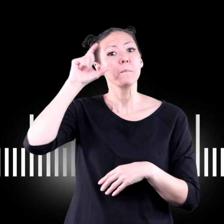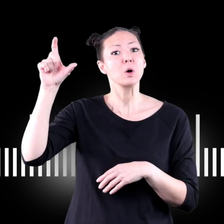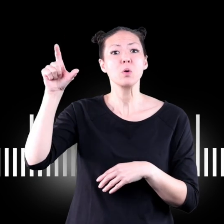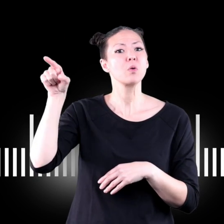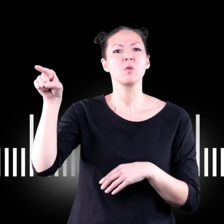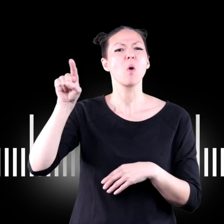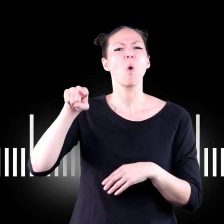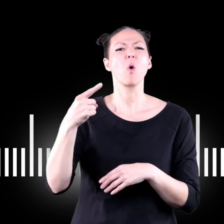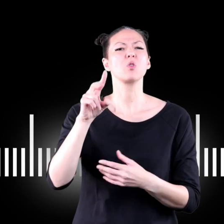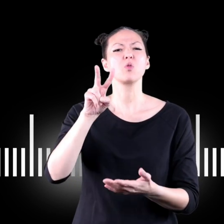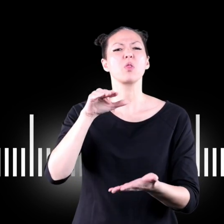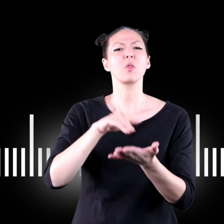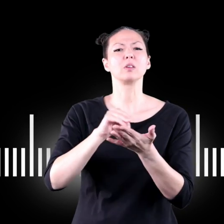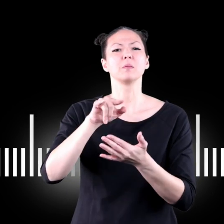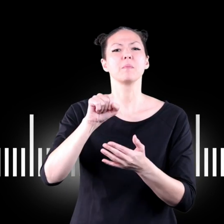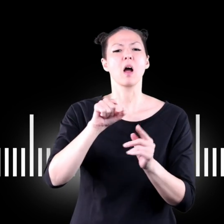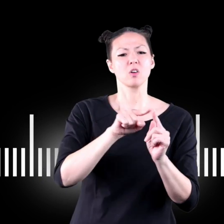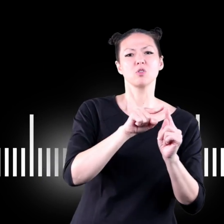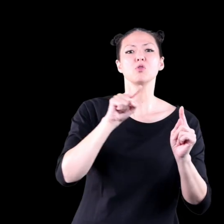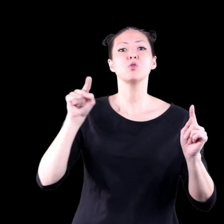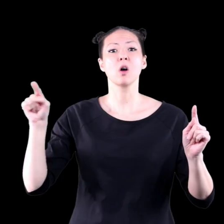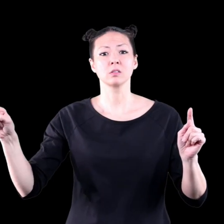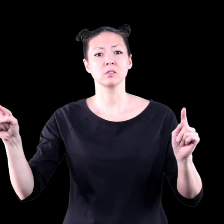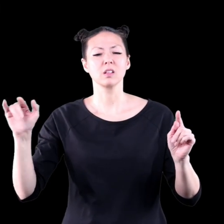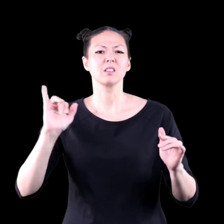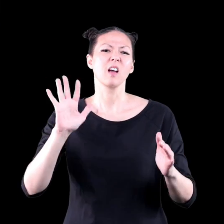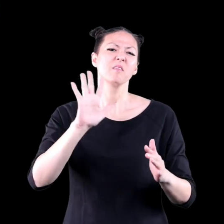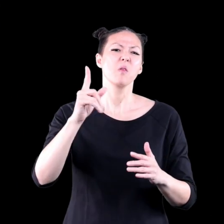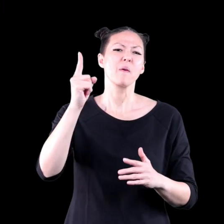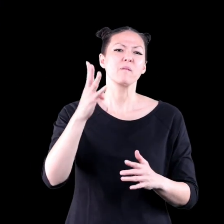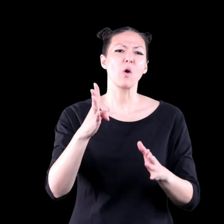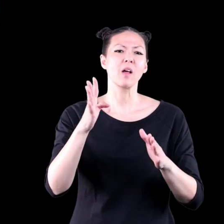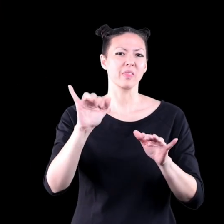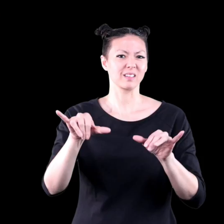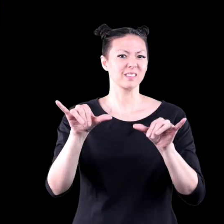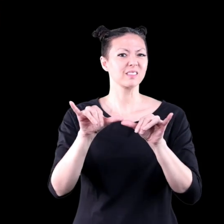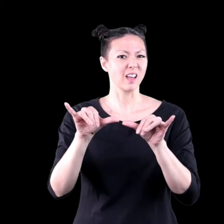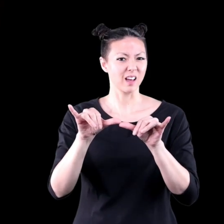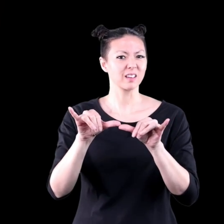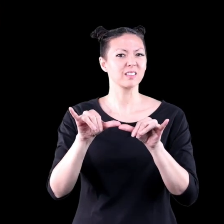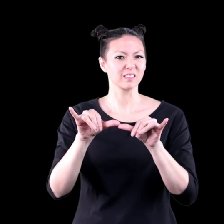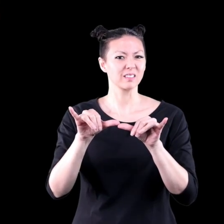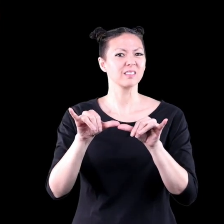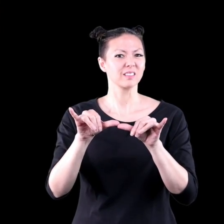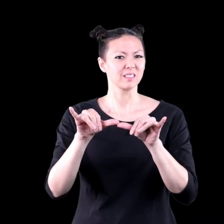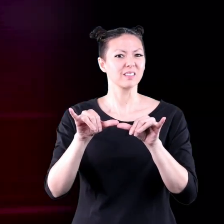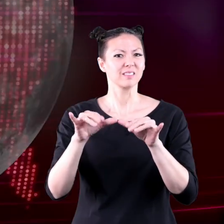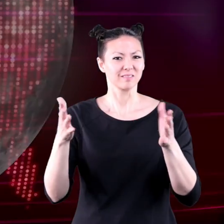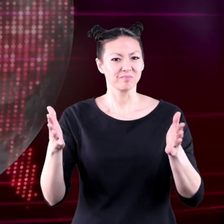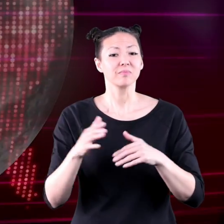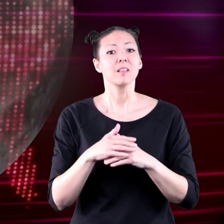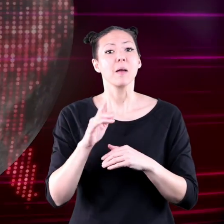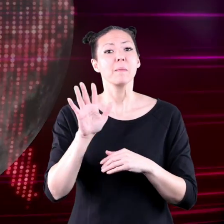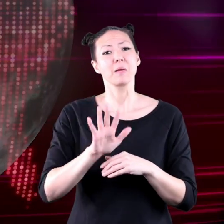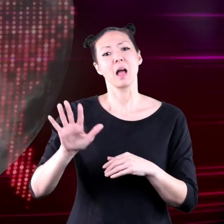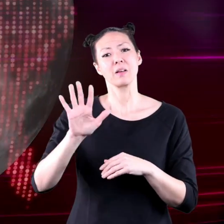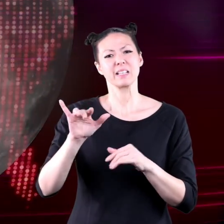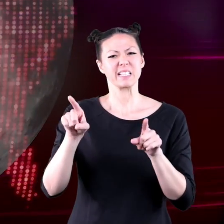only about 2 000 miles across or one-fourth that size that's about the same distance from